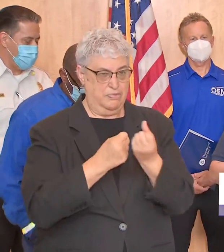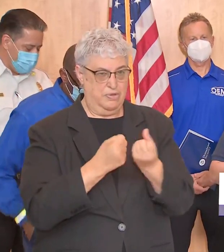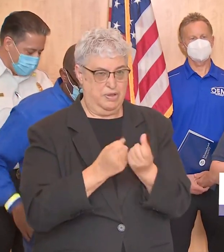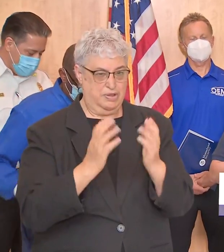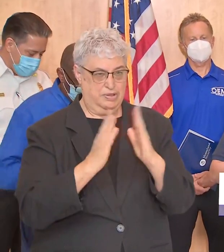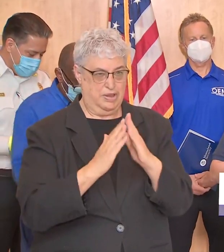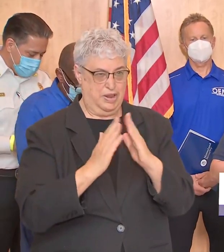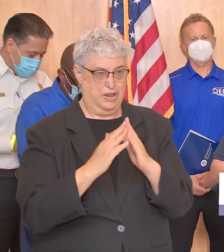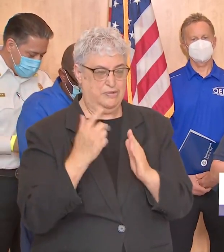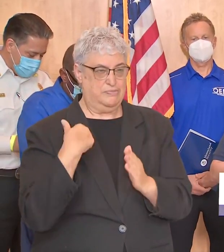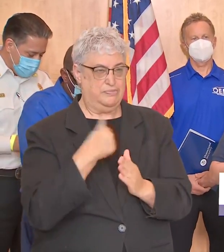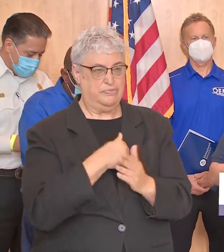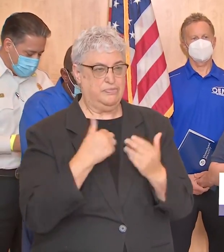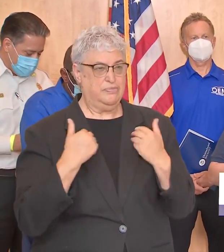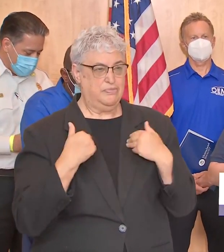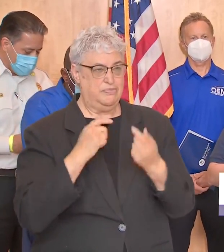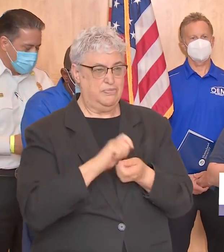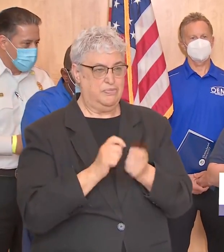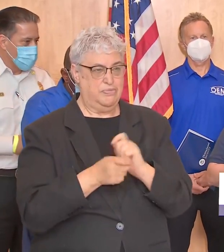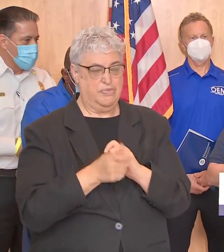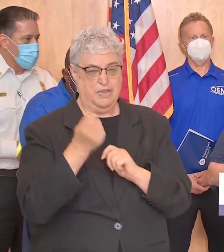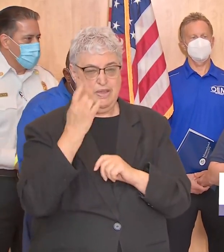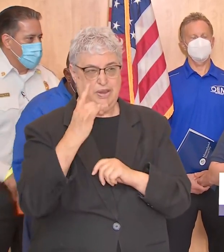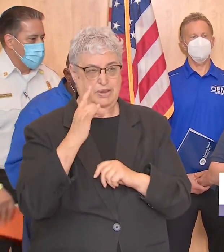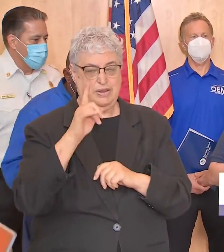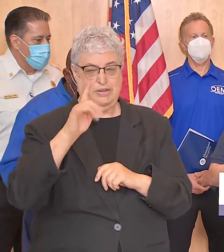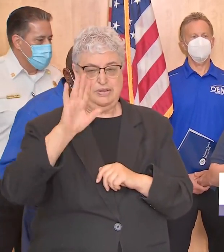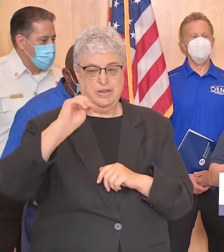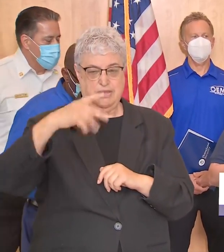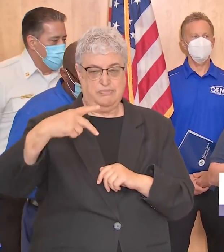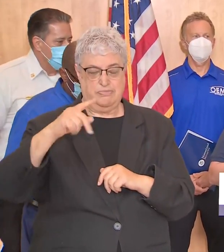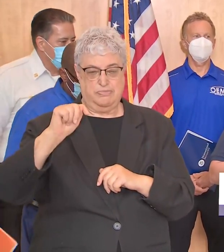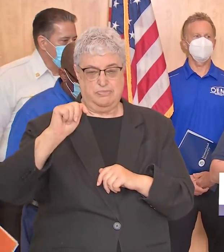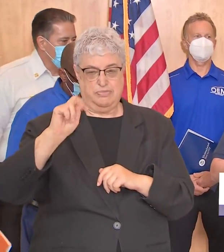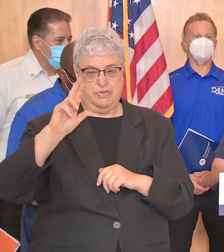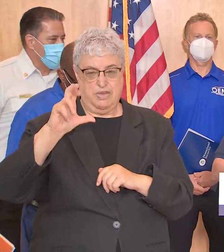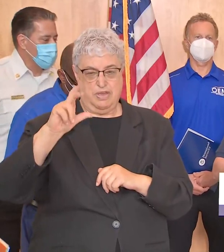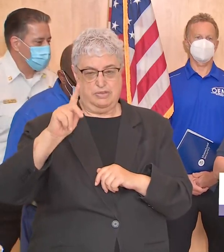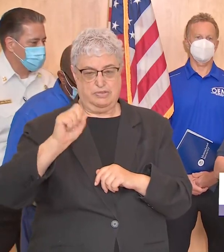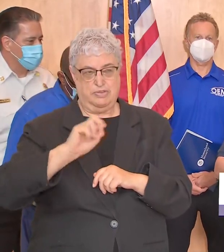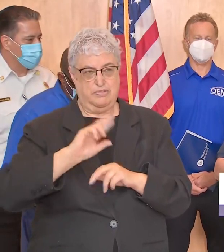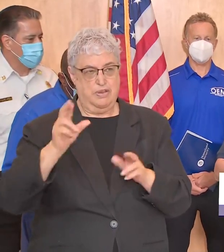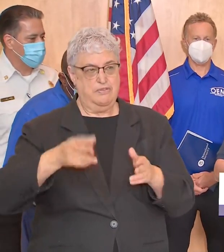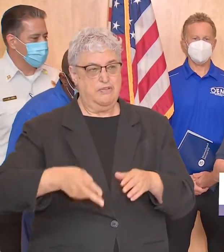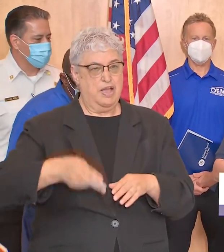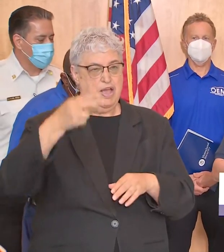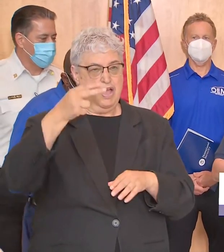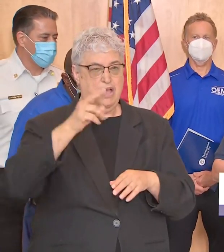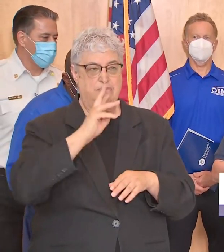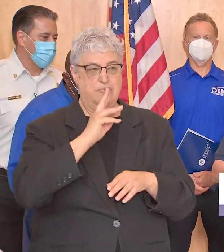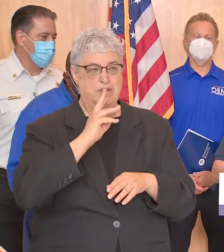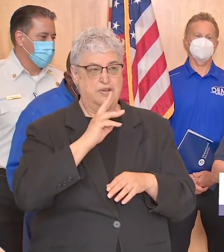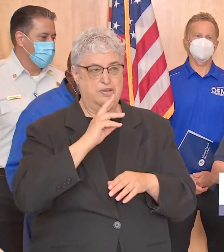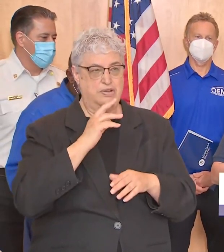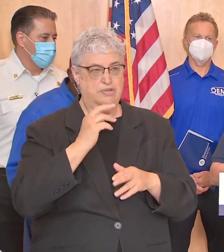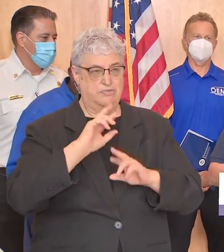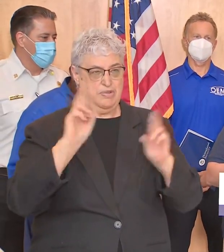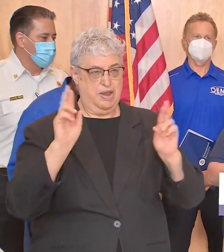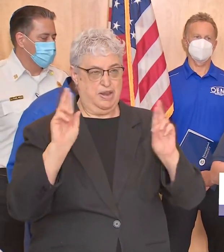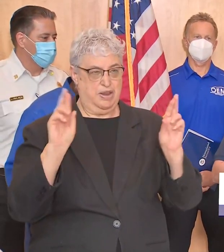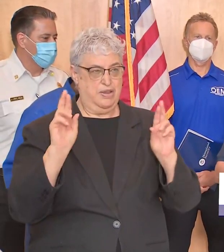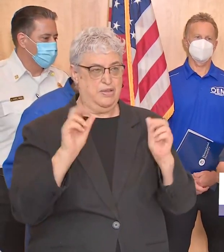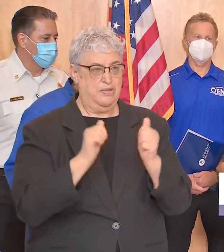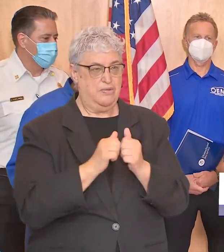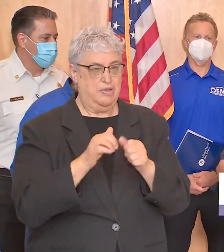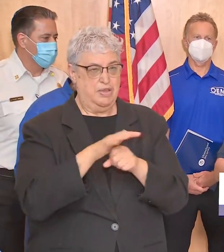uh we have uh converted 18 of our dump trucks to be ready for high water rescue we've actually staged 10 of them with